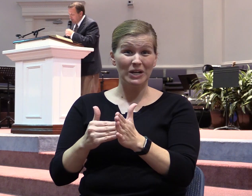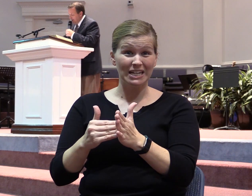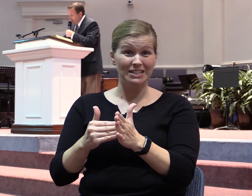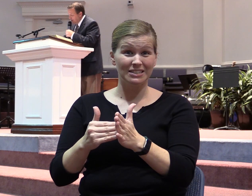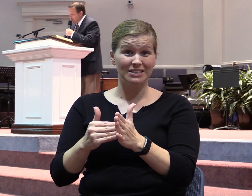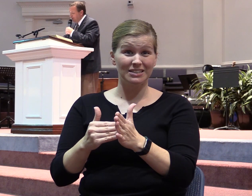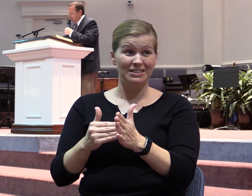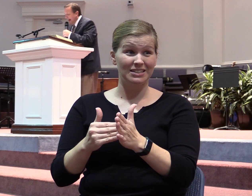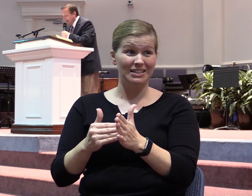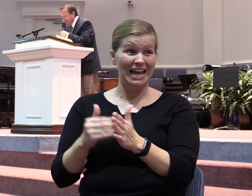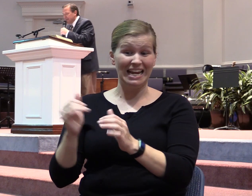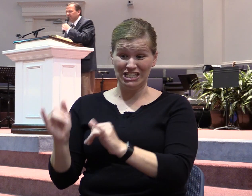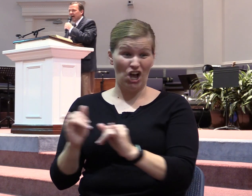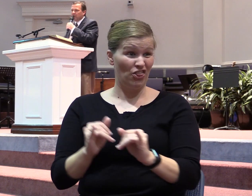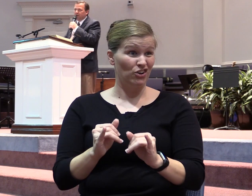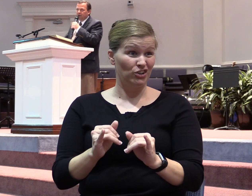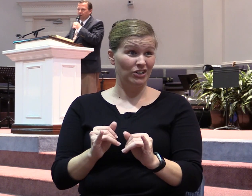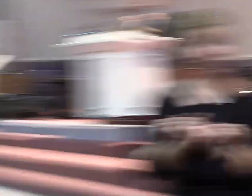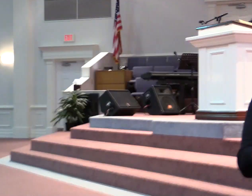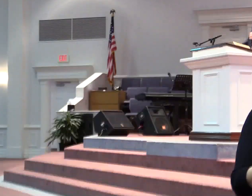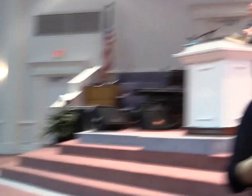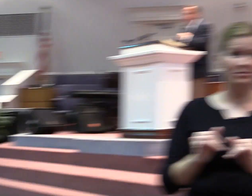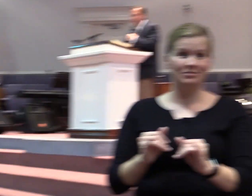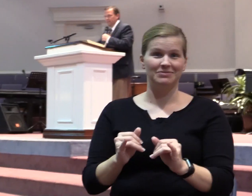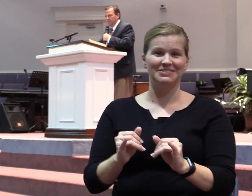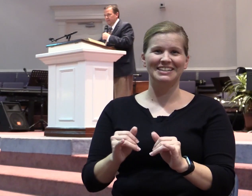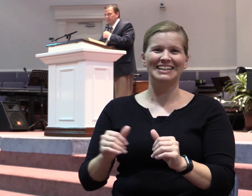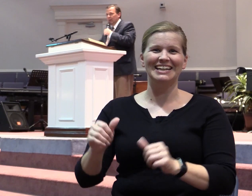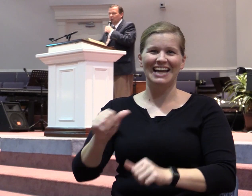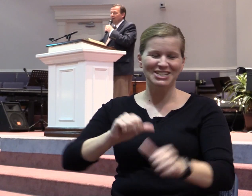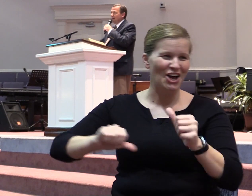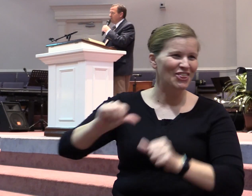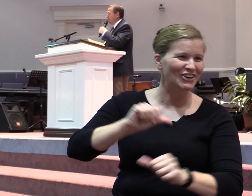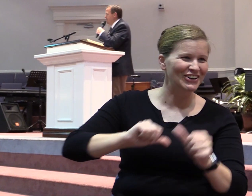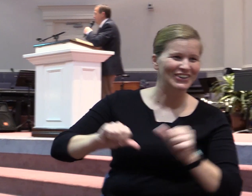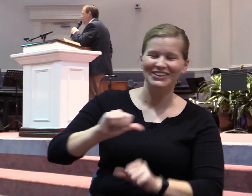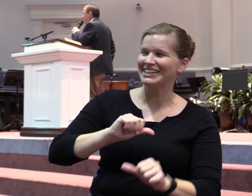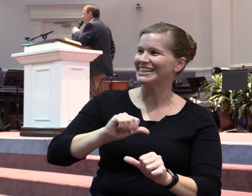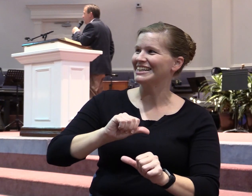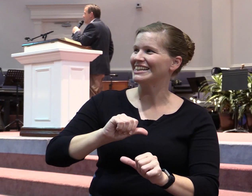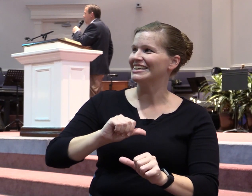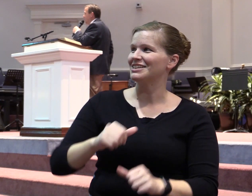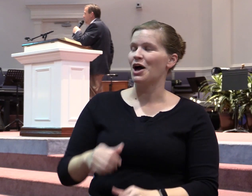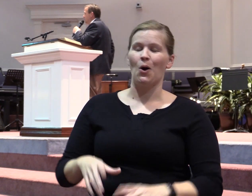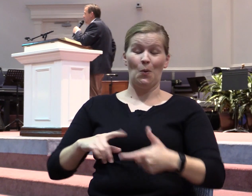believers were biting and devouring one another. By the way, I've started trying to memorize Galatians.